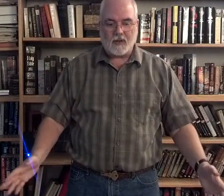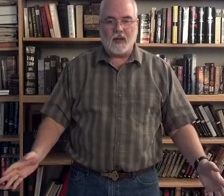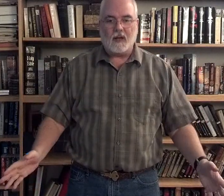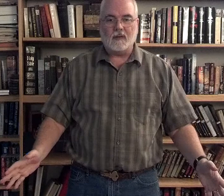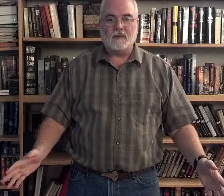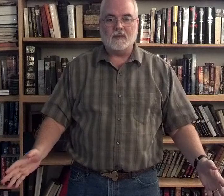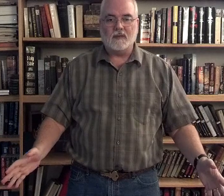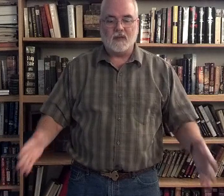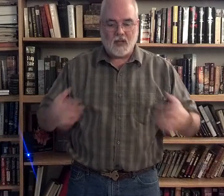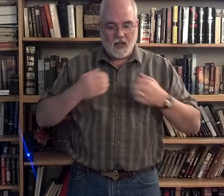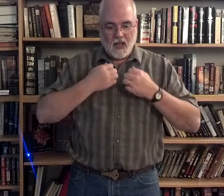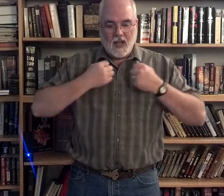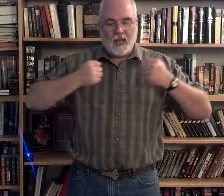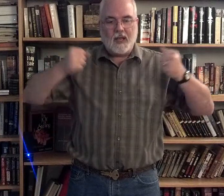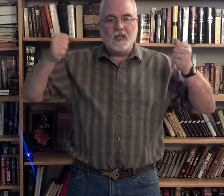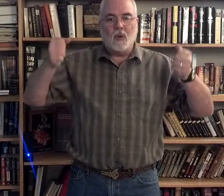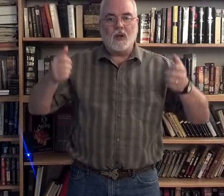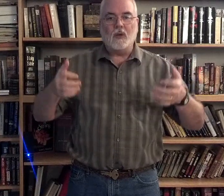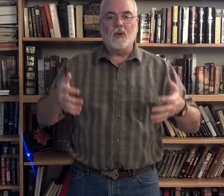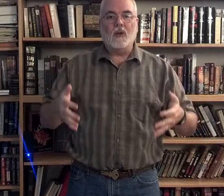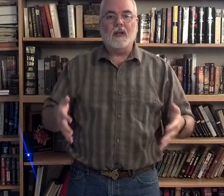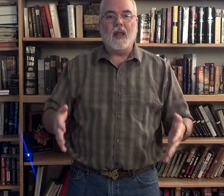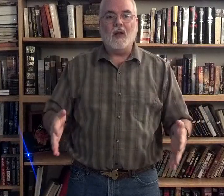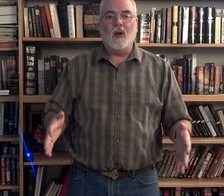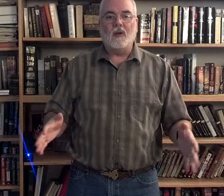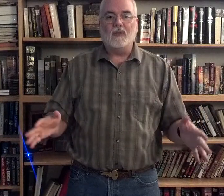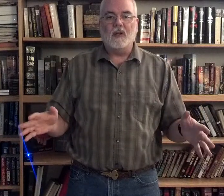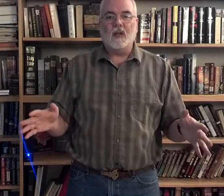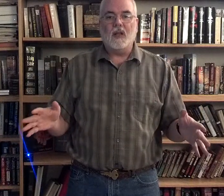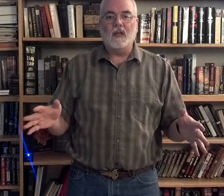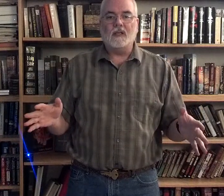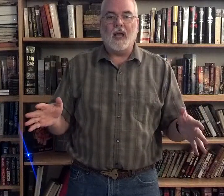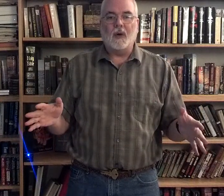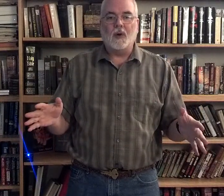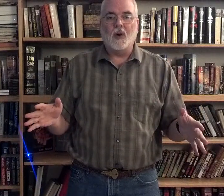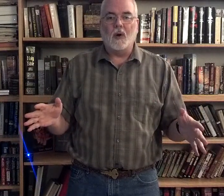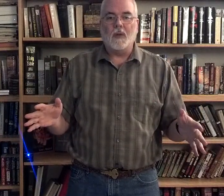down, okay? He's going to take off his outer garment,